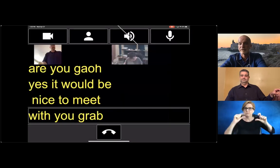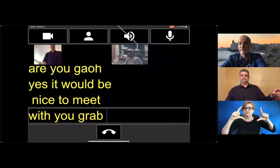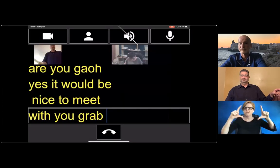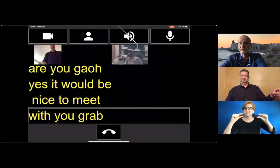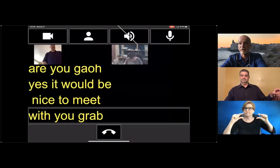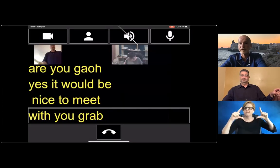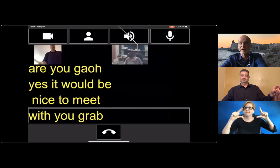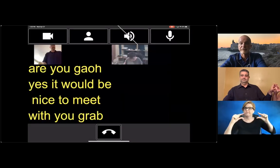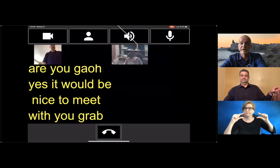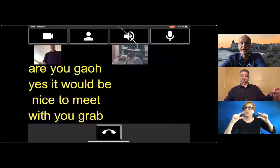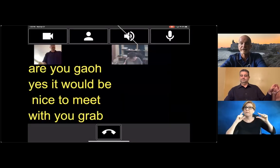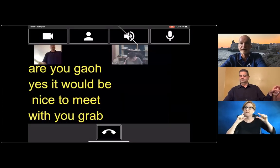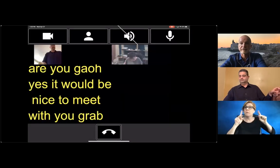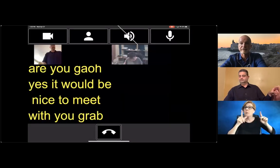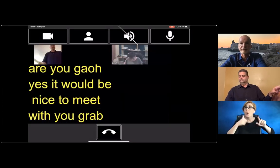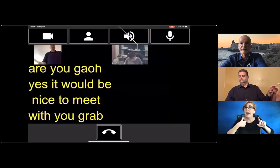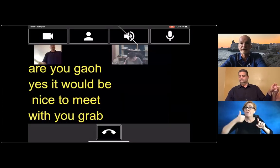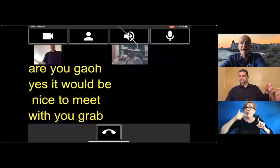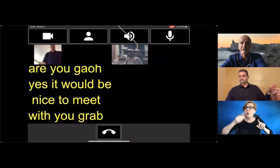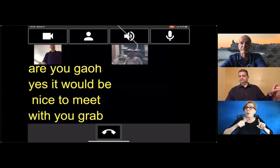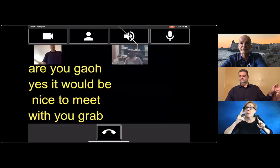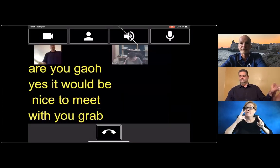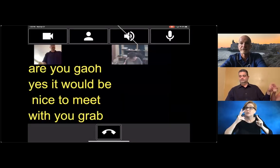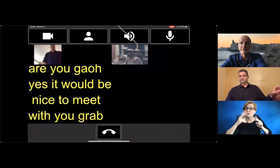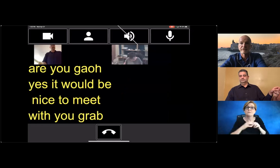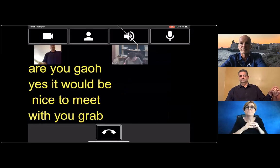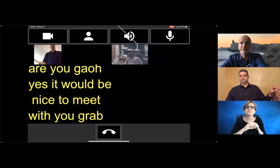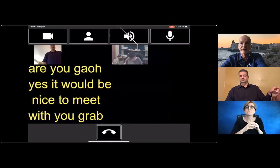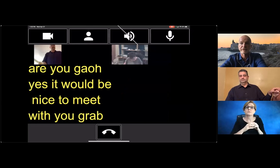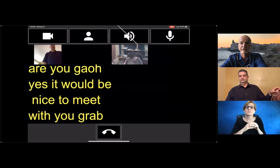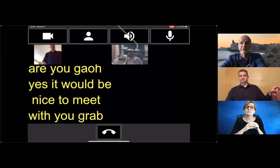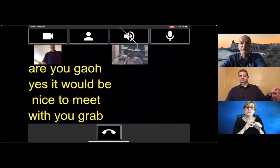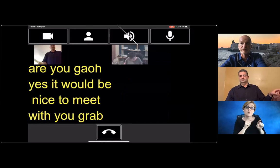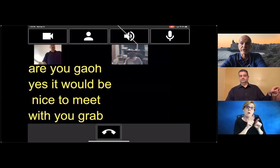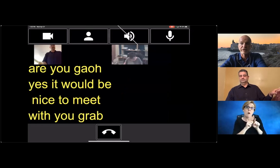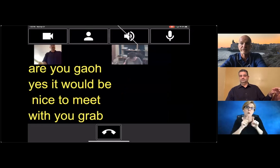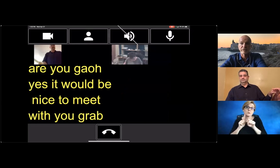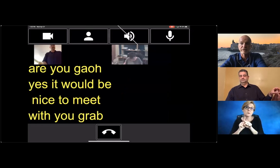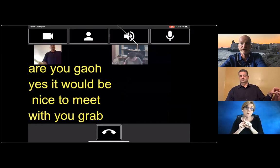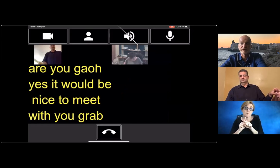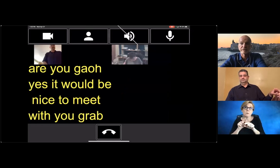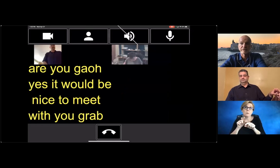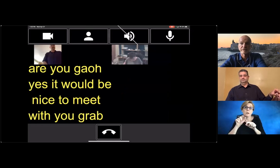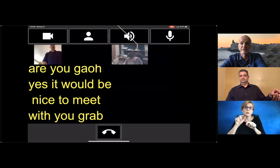And Brian can navigate in the app with the braille keyboard.